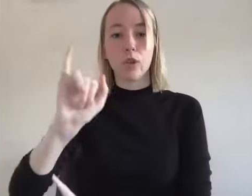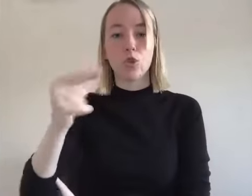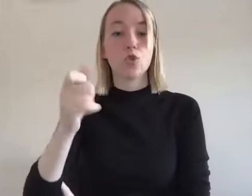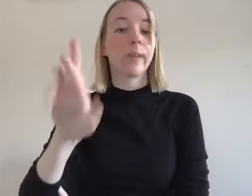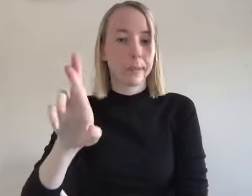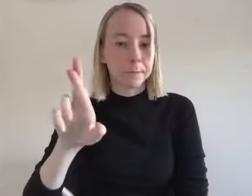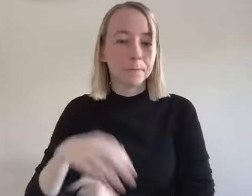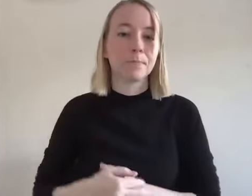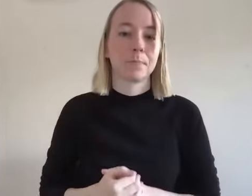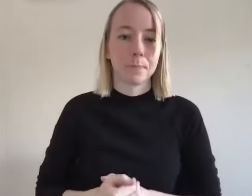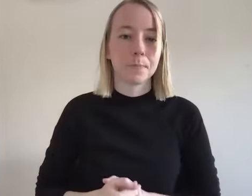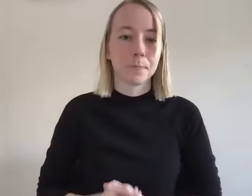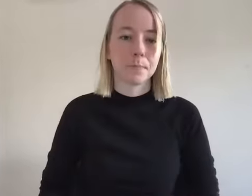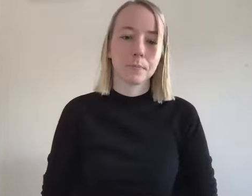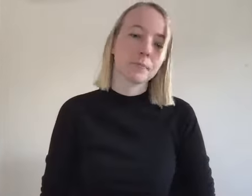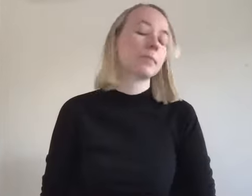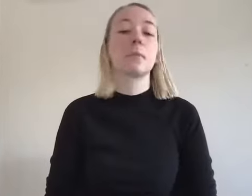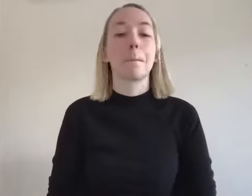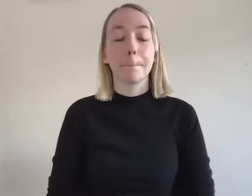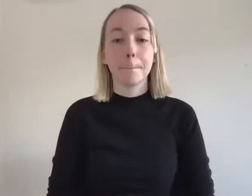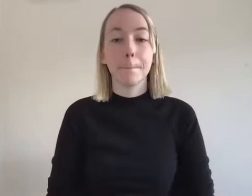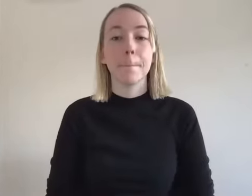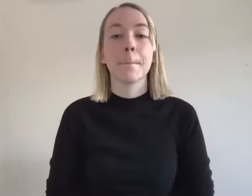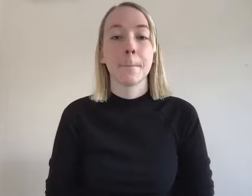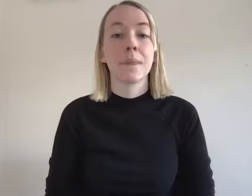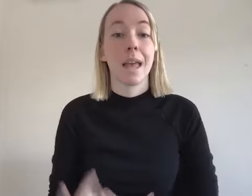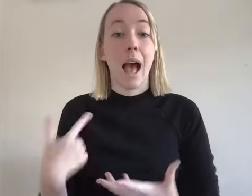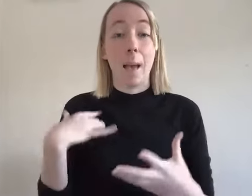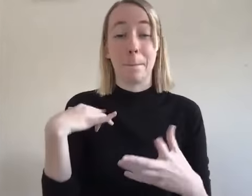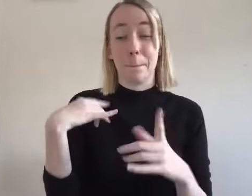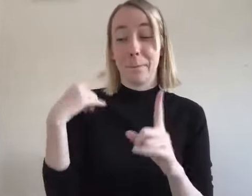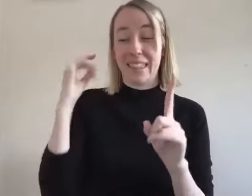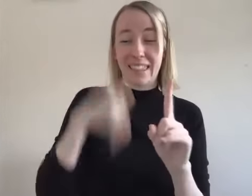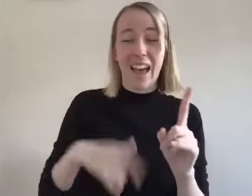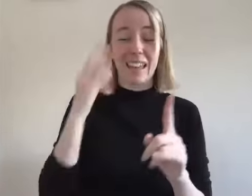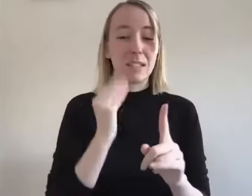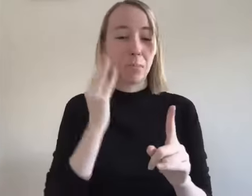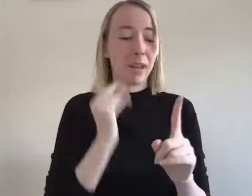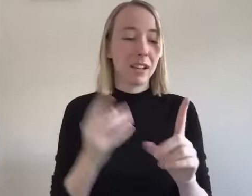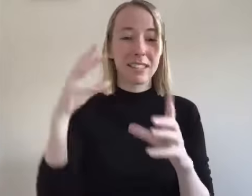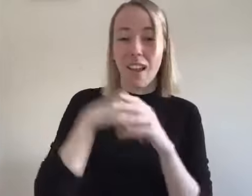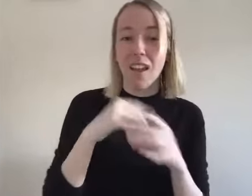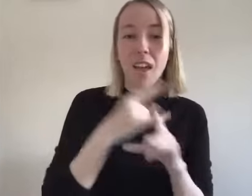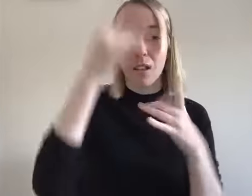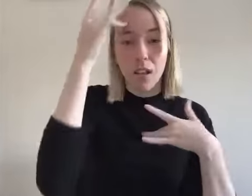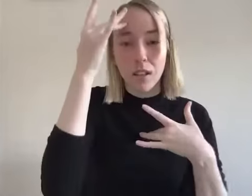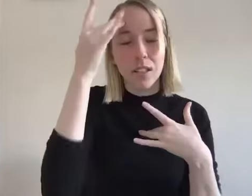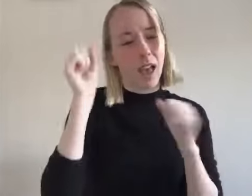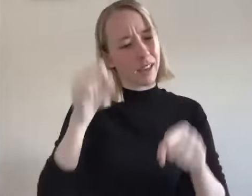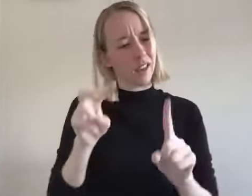triggers whatever those those are my when i have to then when i am then in that place i then have the opportunity to look at